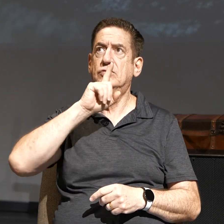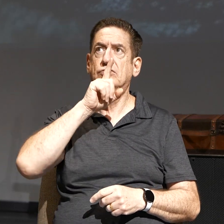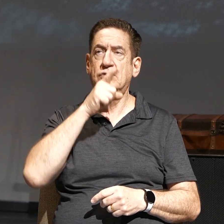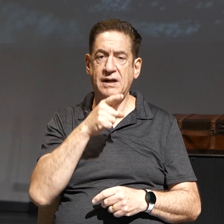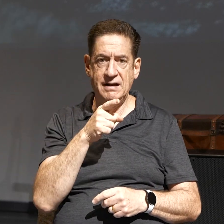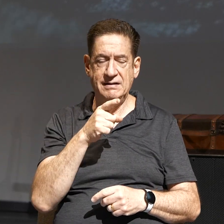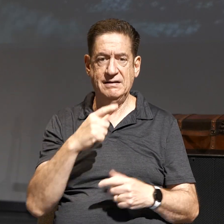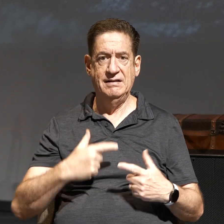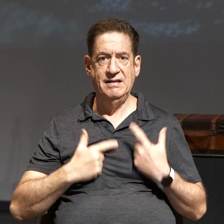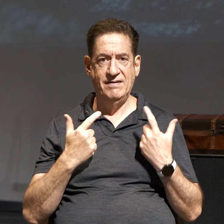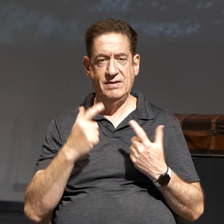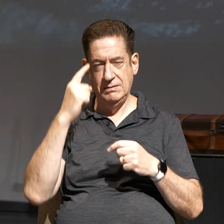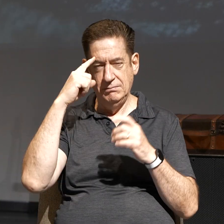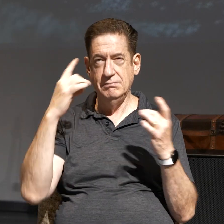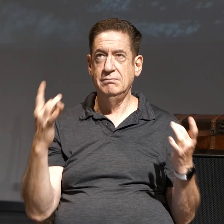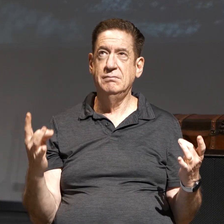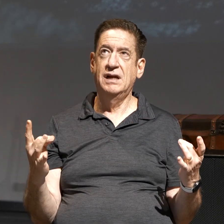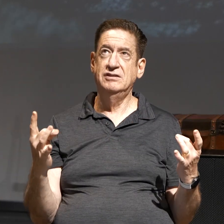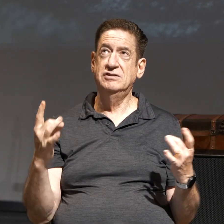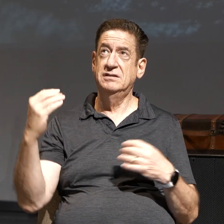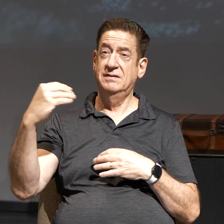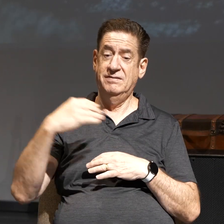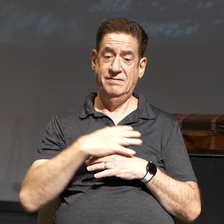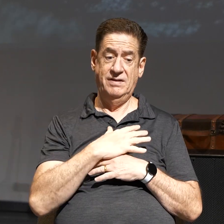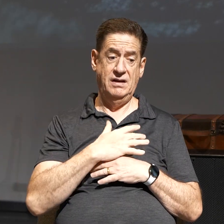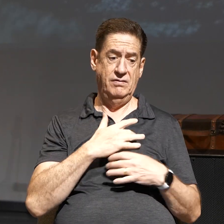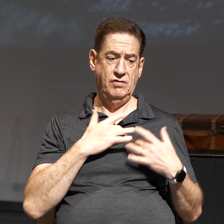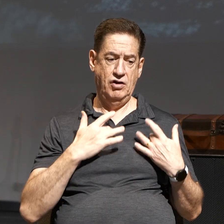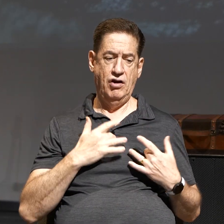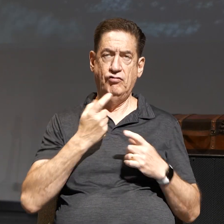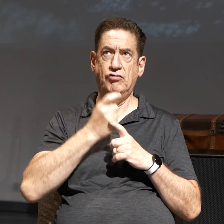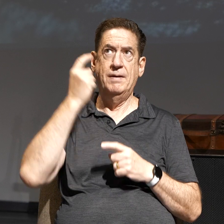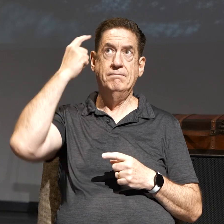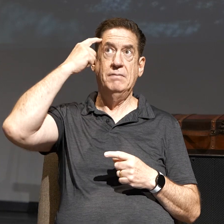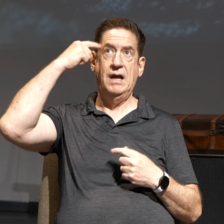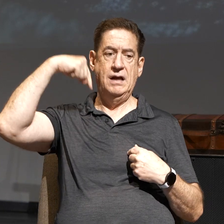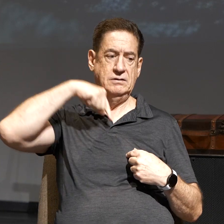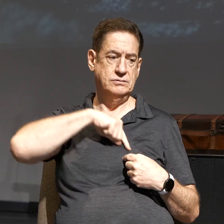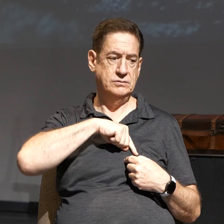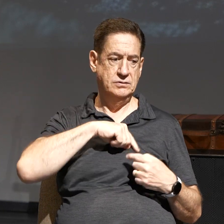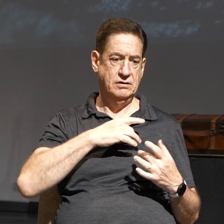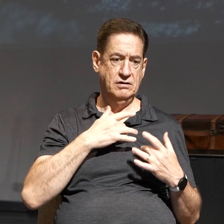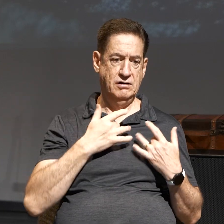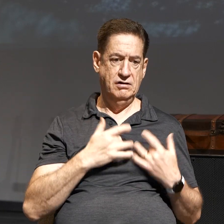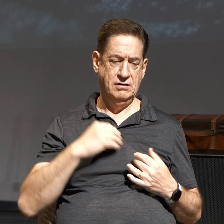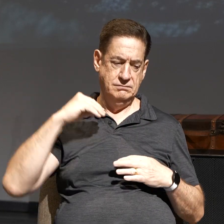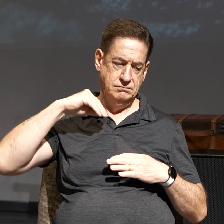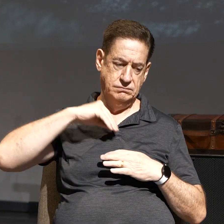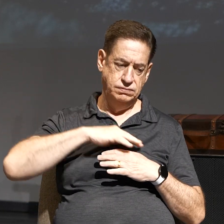is the affecting of the heart through an intense use of the mind. Meditation is the mind